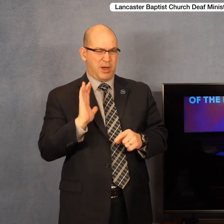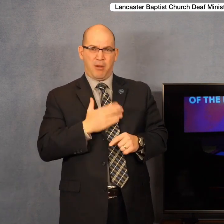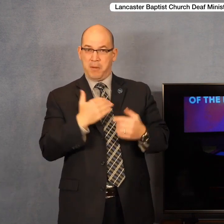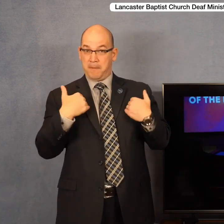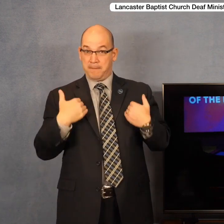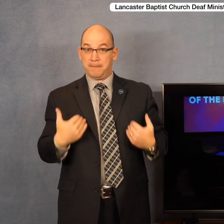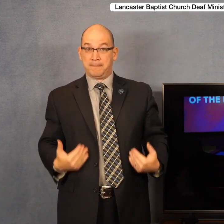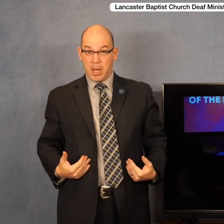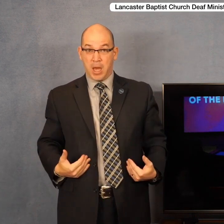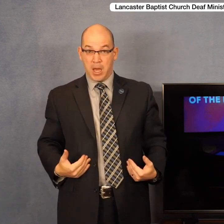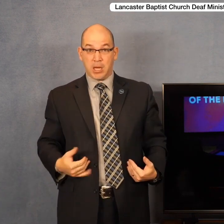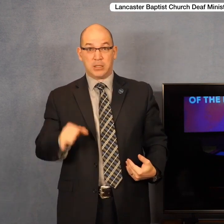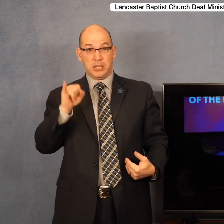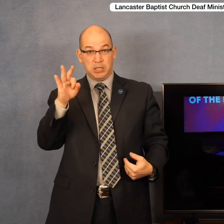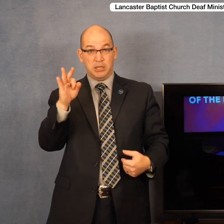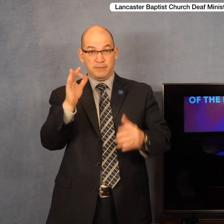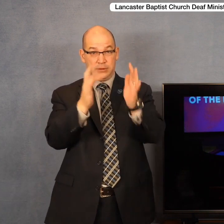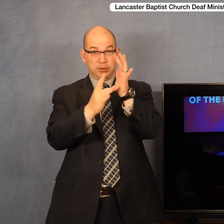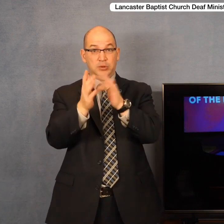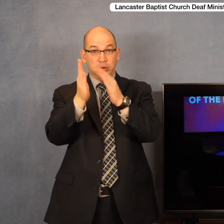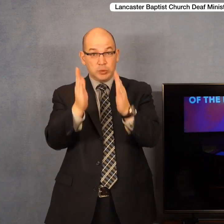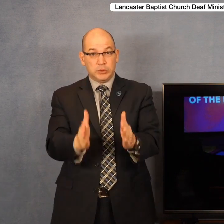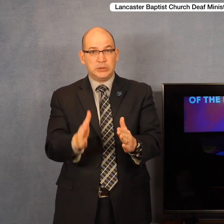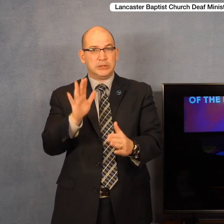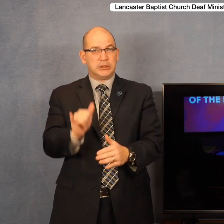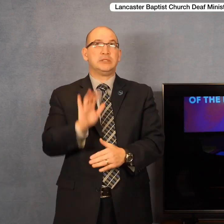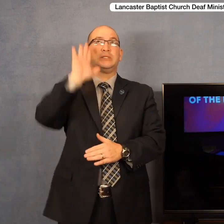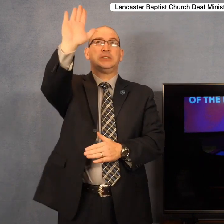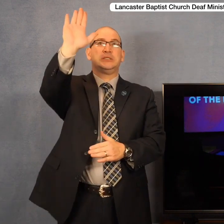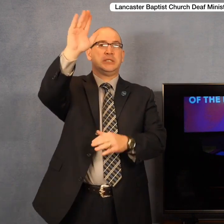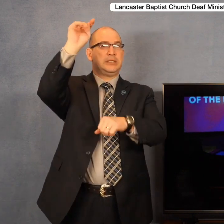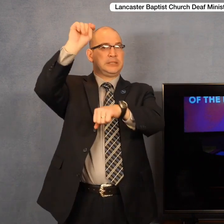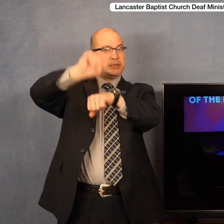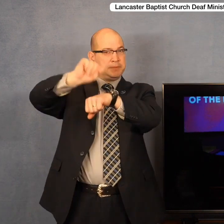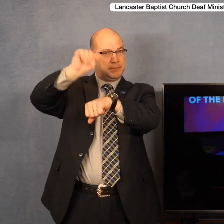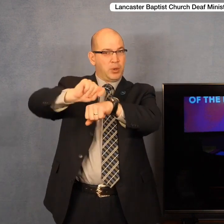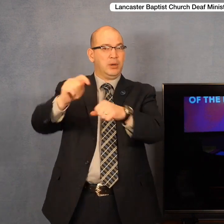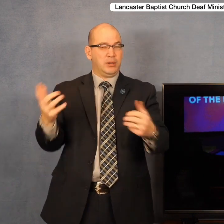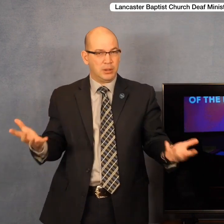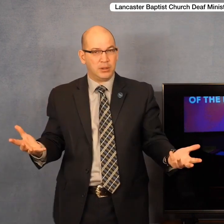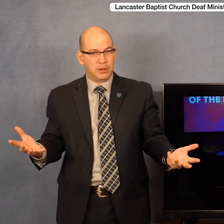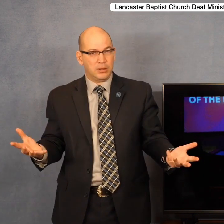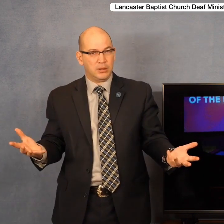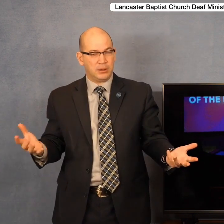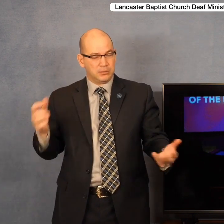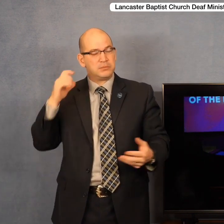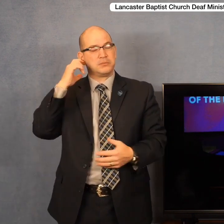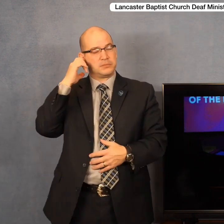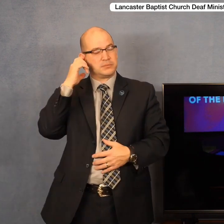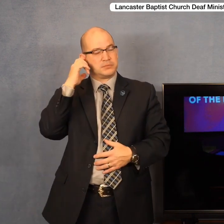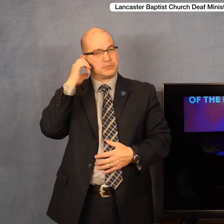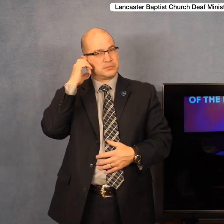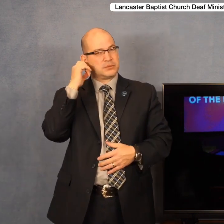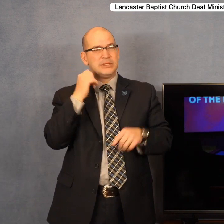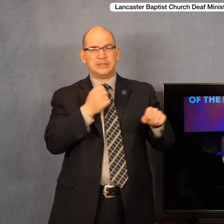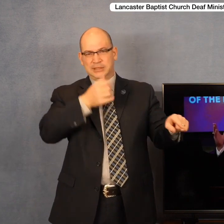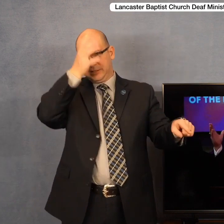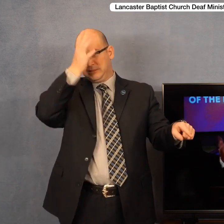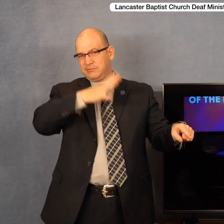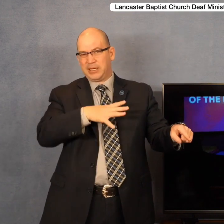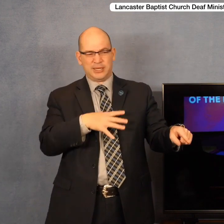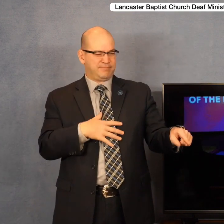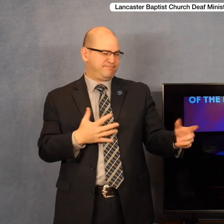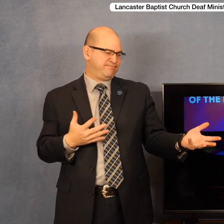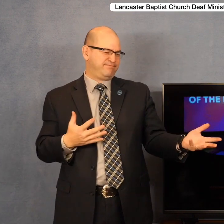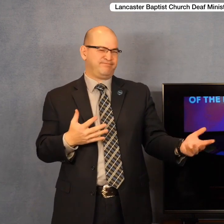if we are saved. And something to be guarded as belonging unto the Lord. And yet this man had no